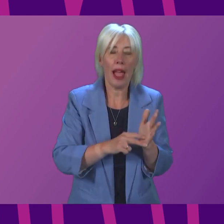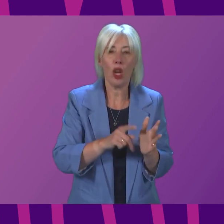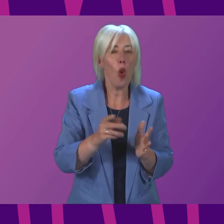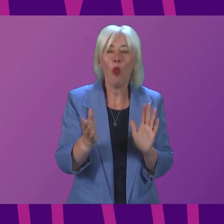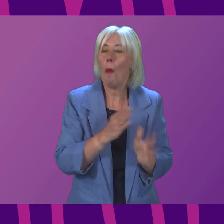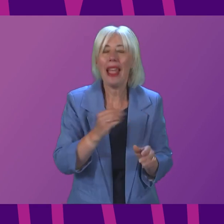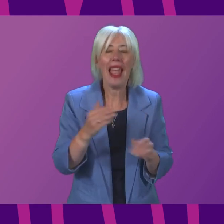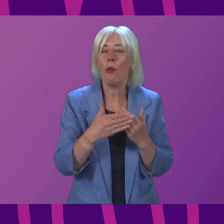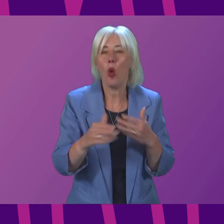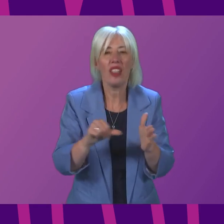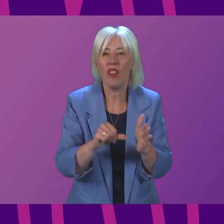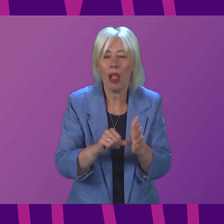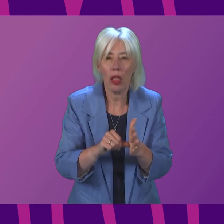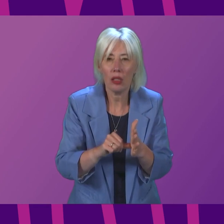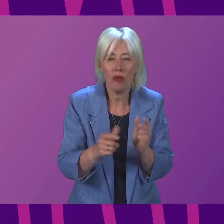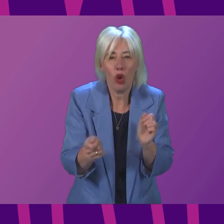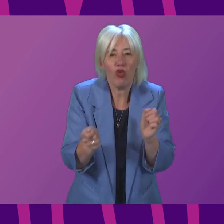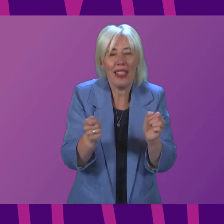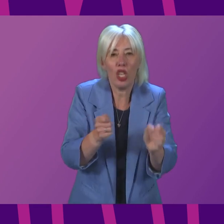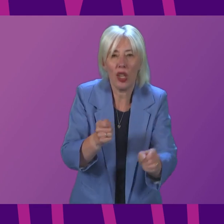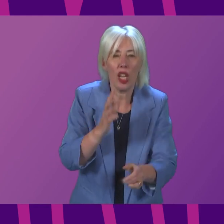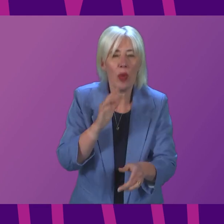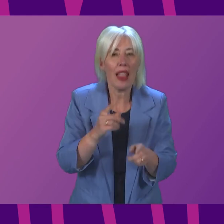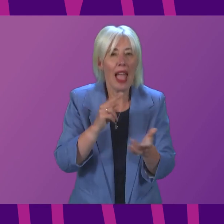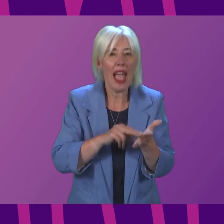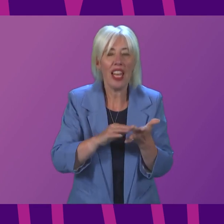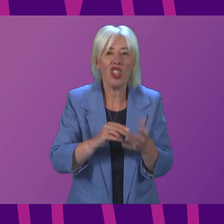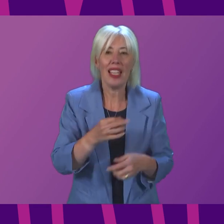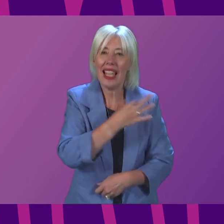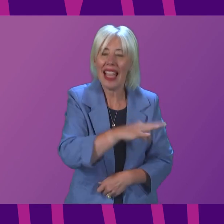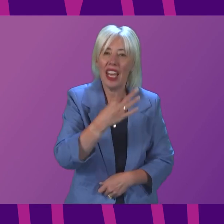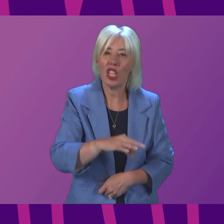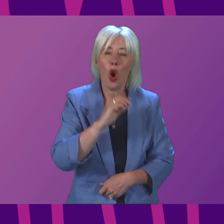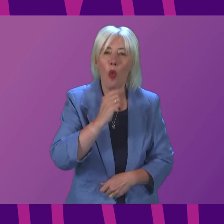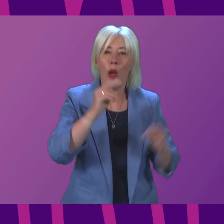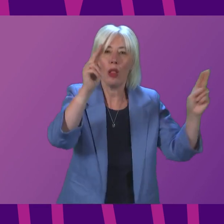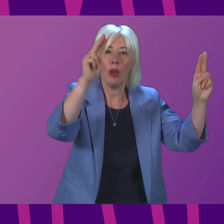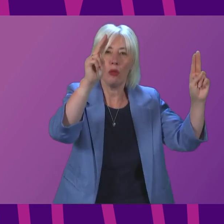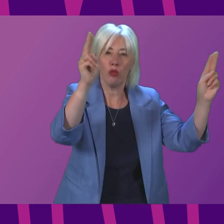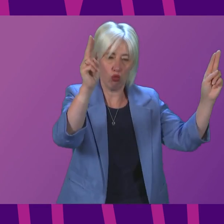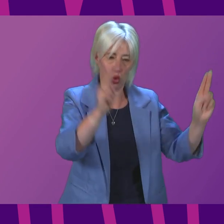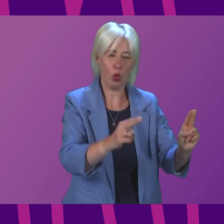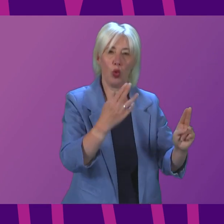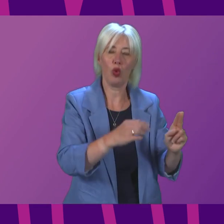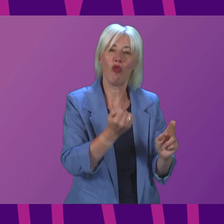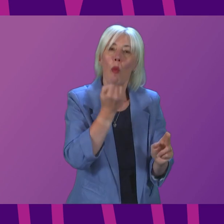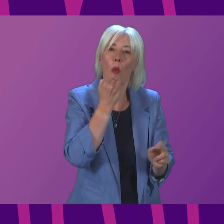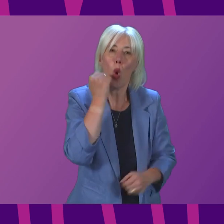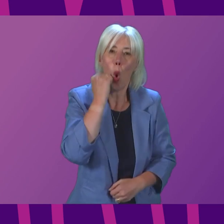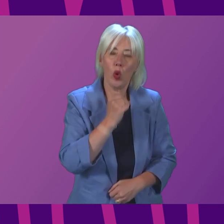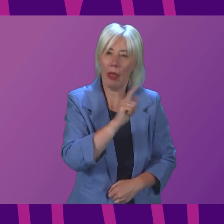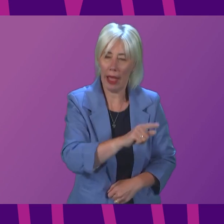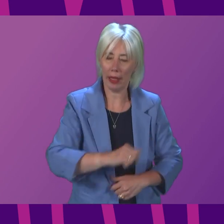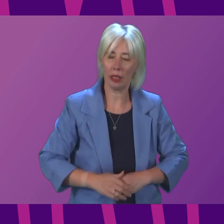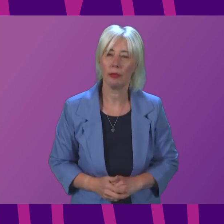harder? Can she indicate when NHS Lancashire is expected to deescalate from code black? The point